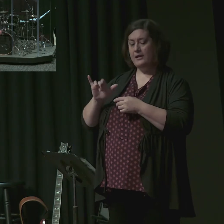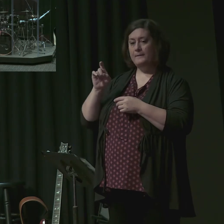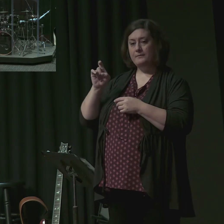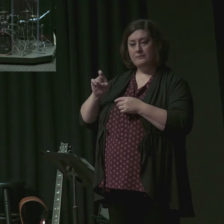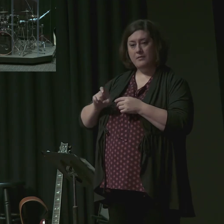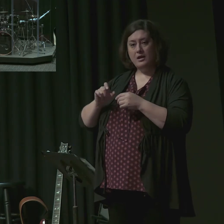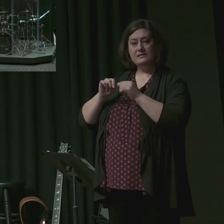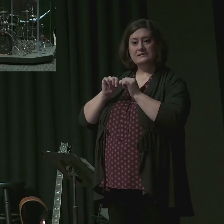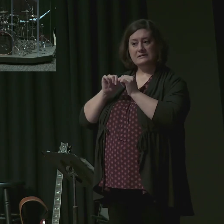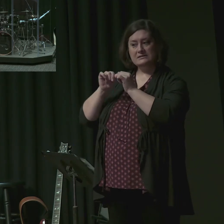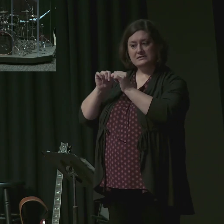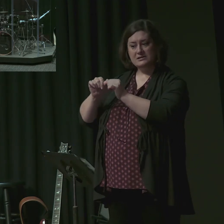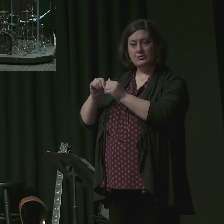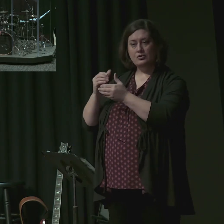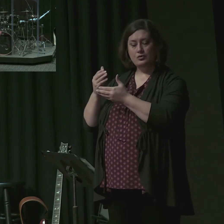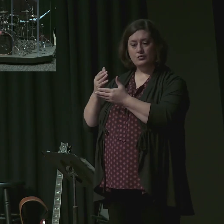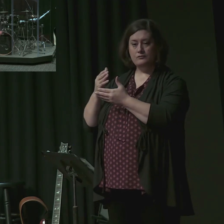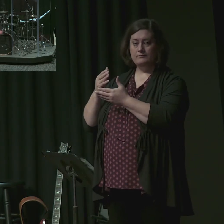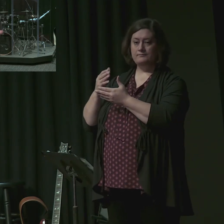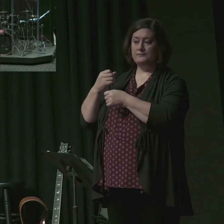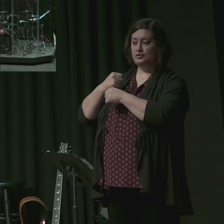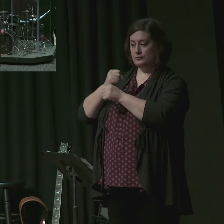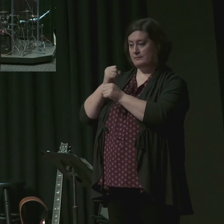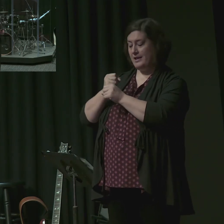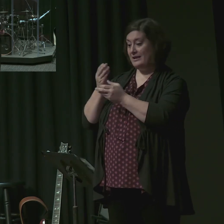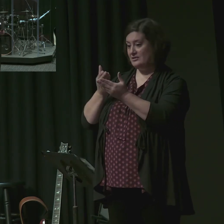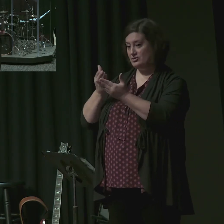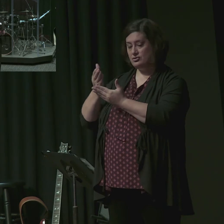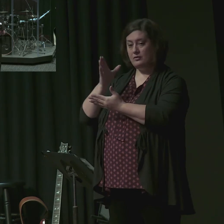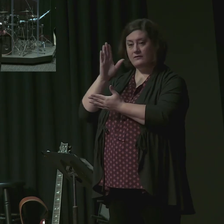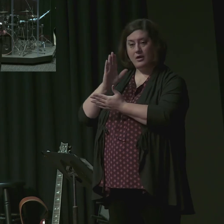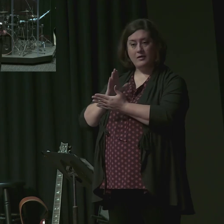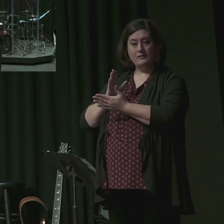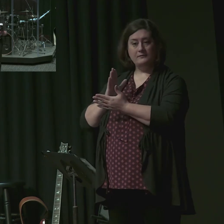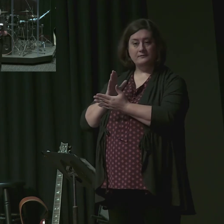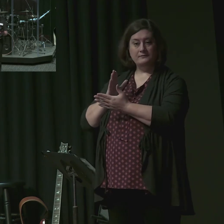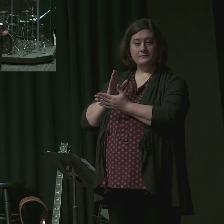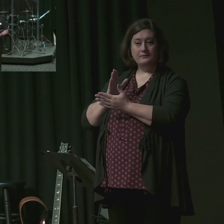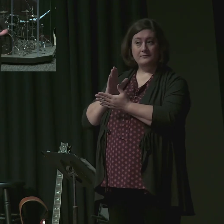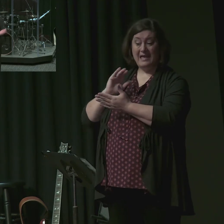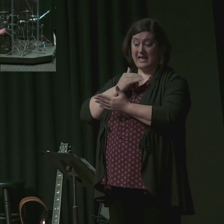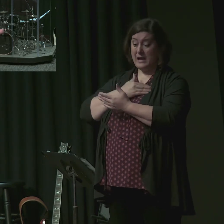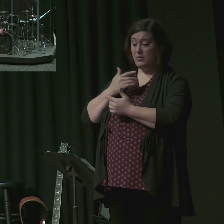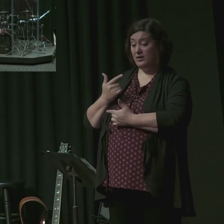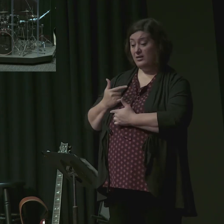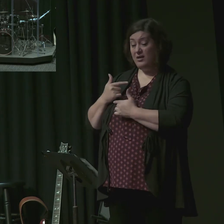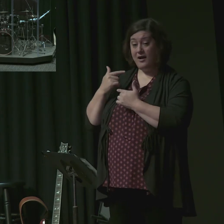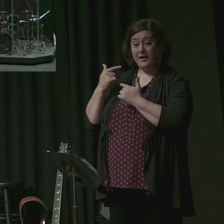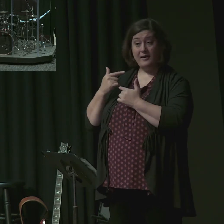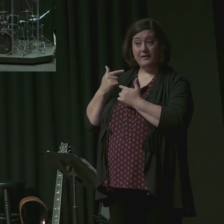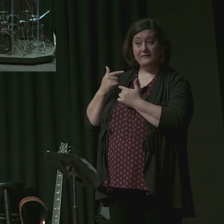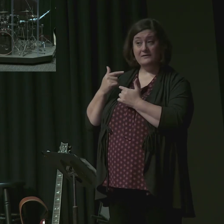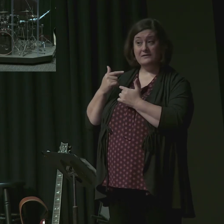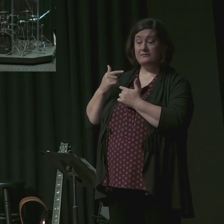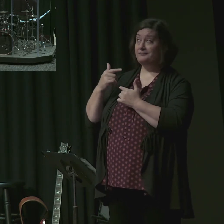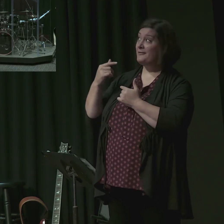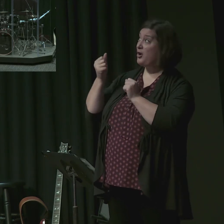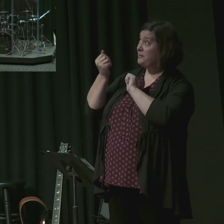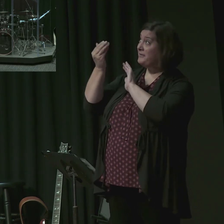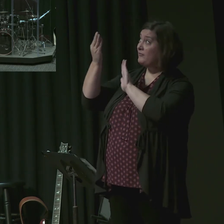until the end. Our lives and ministry are open before his face and we serve in